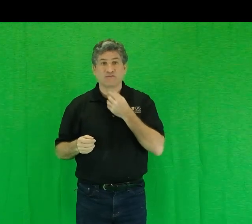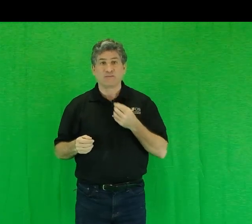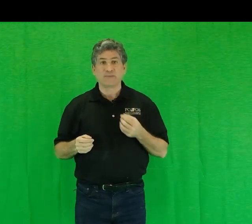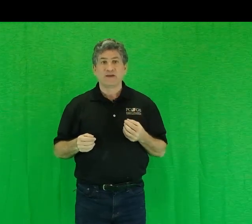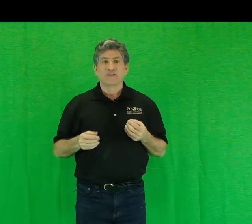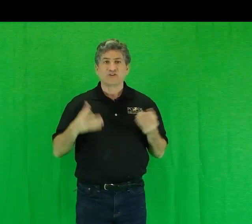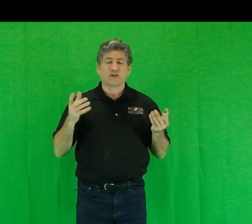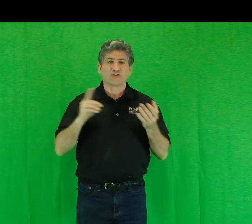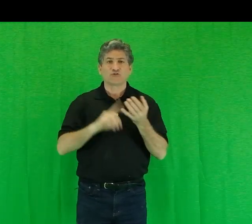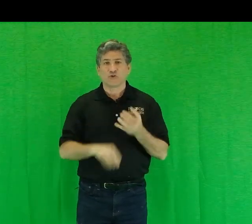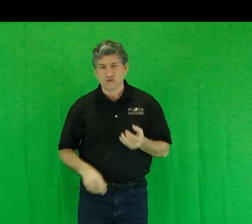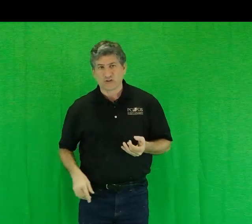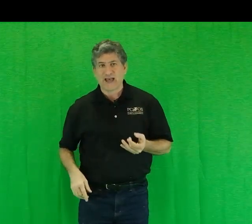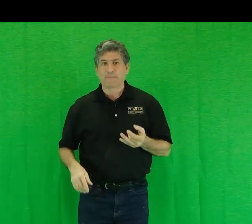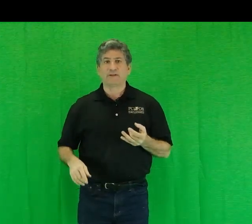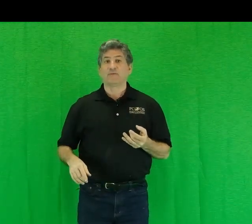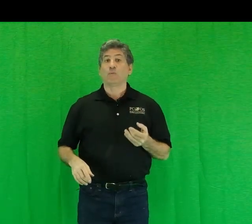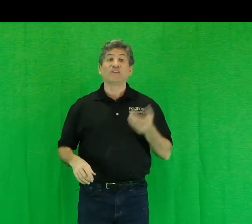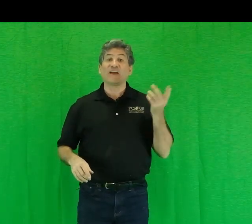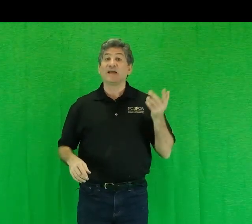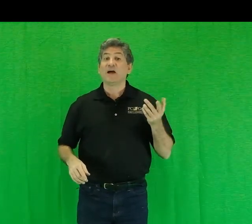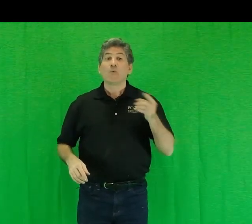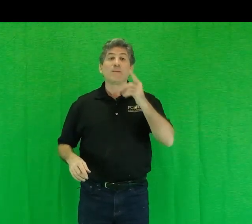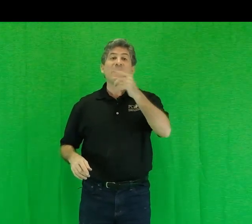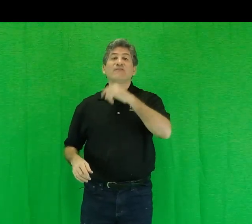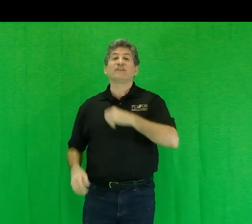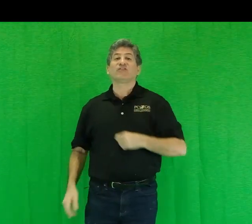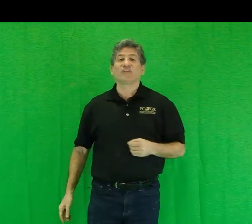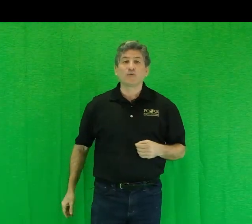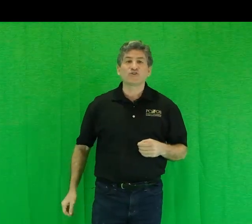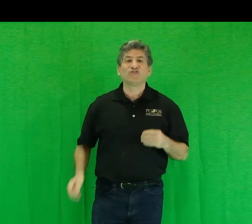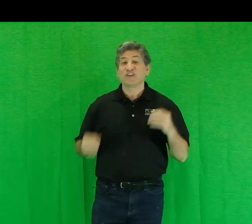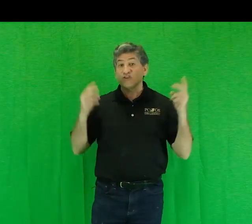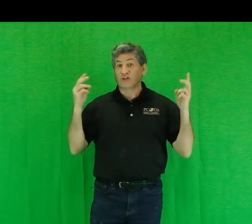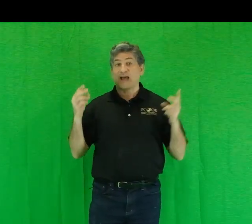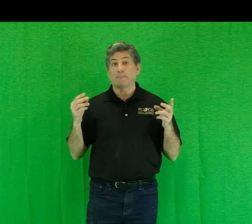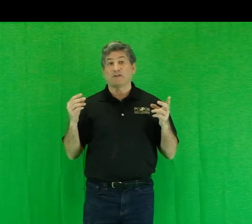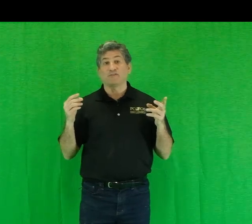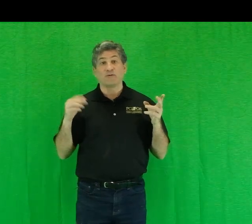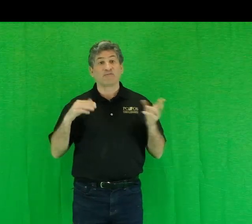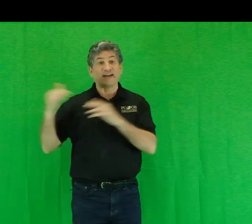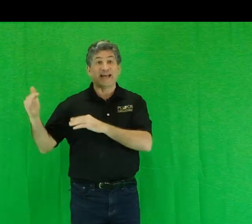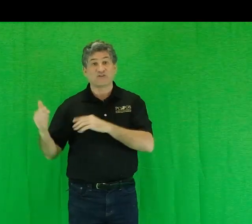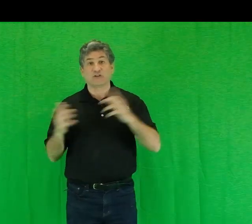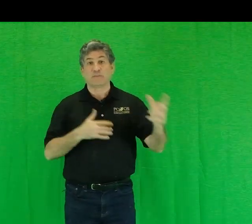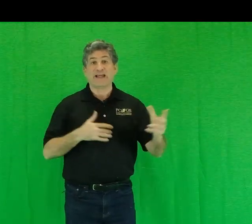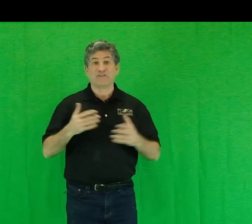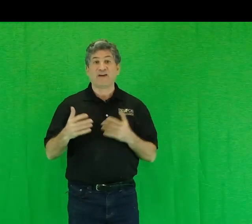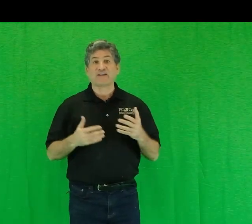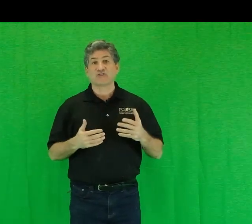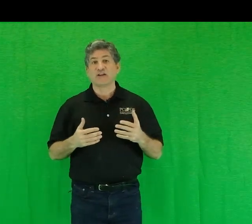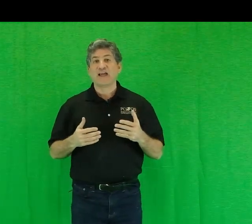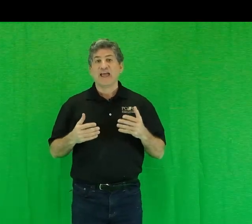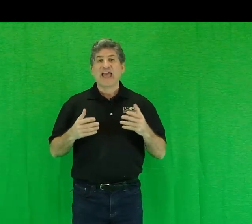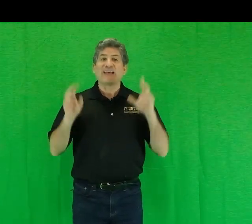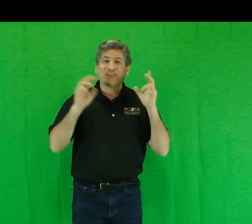of them. There's also social capital, and one day we may even distinguish digital capital from financial and manufactured, as